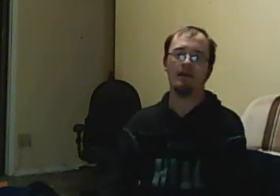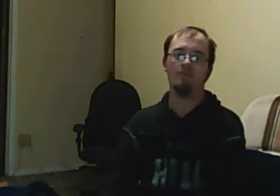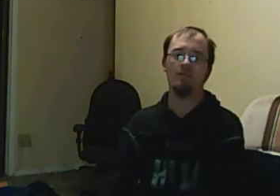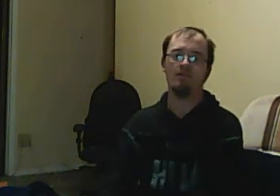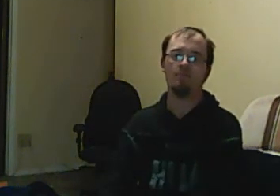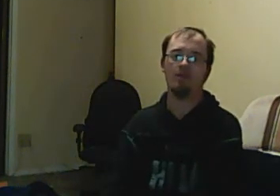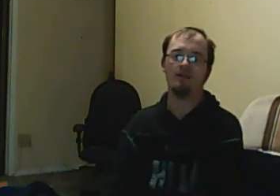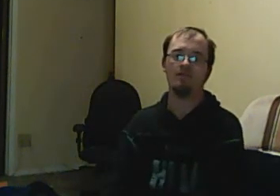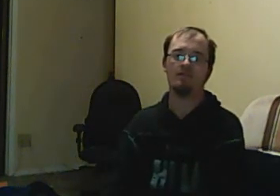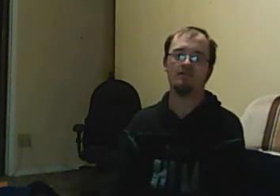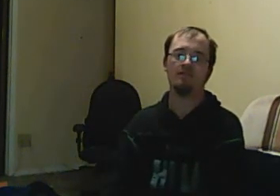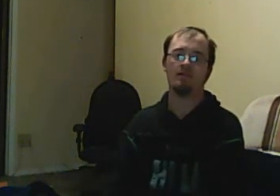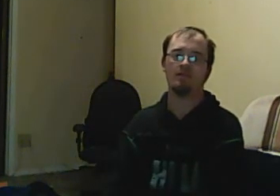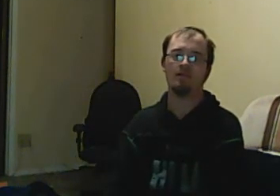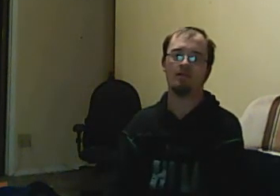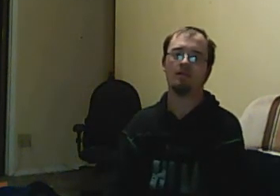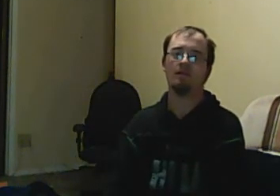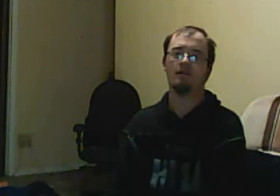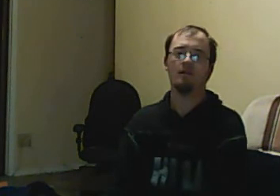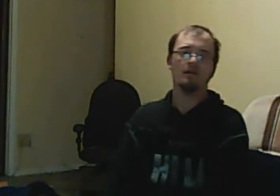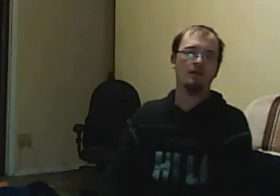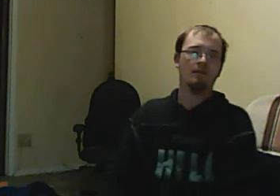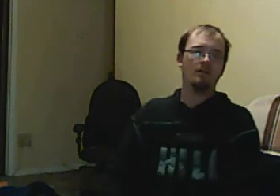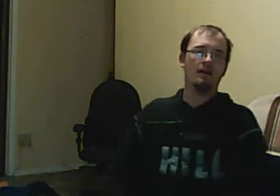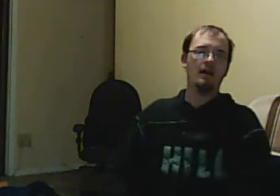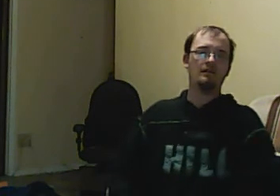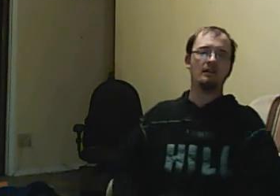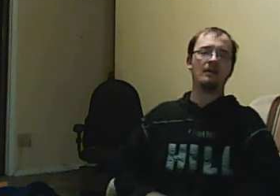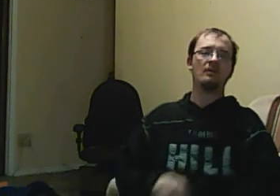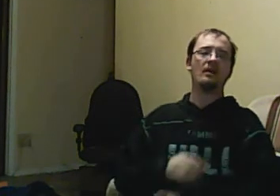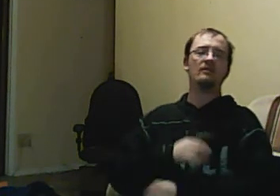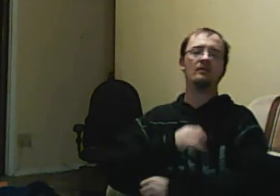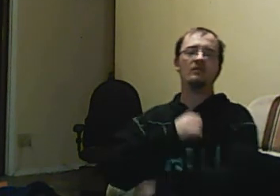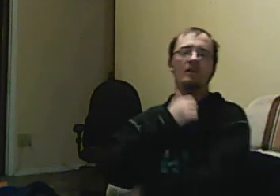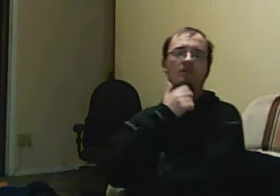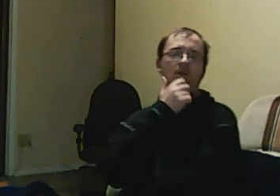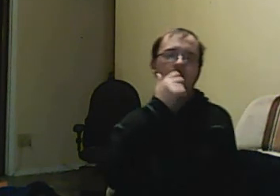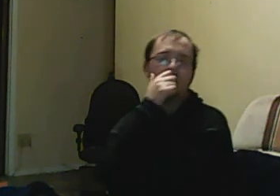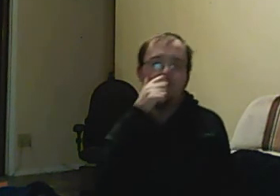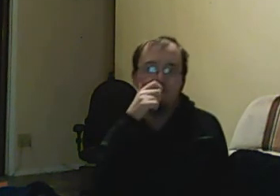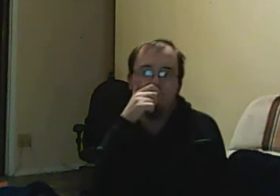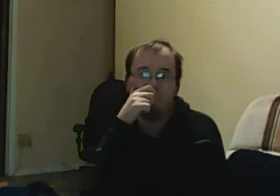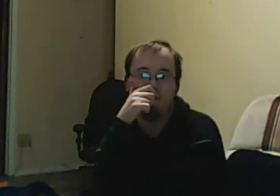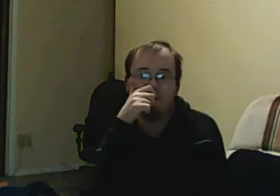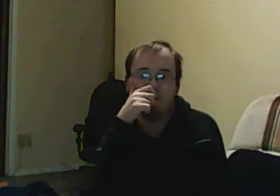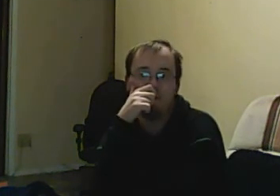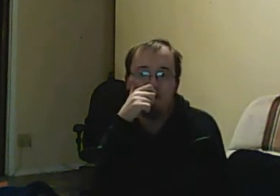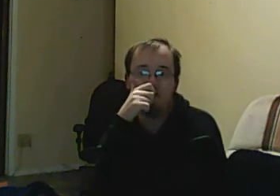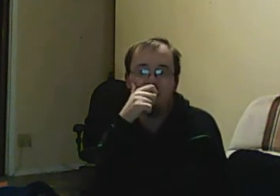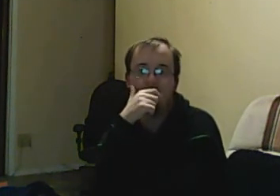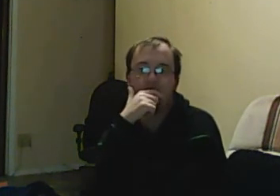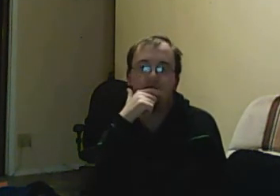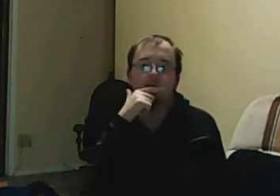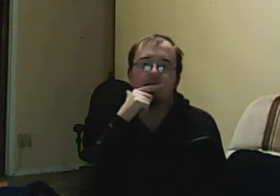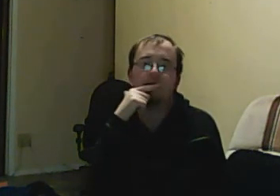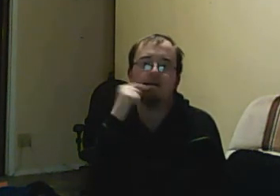camera was placed, the height of the camera, everything was experimental. I had the camera closer to the